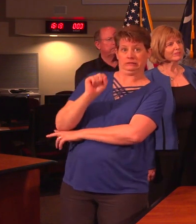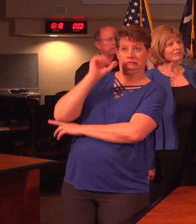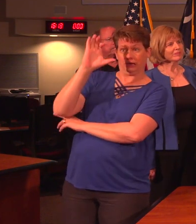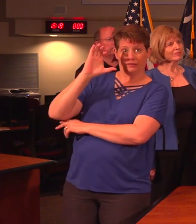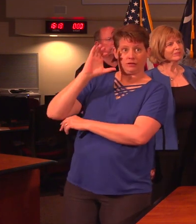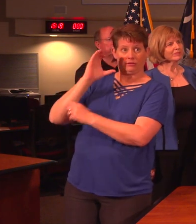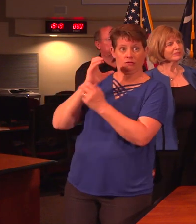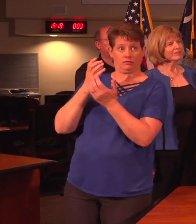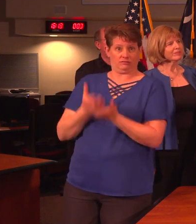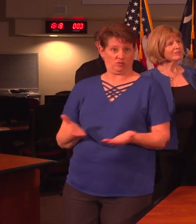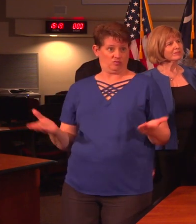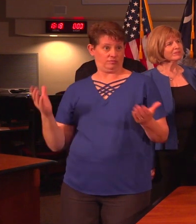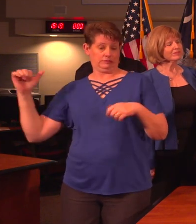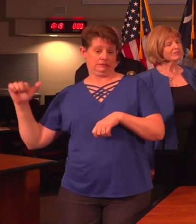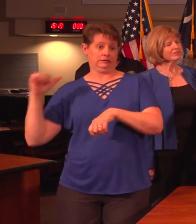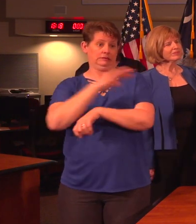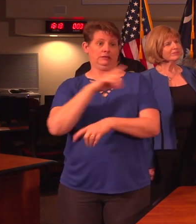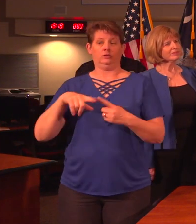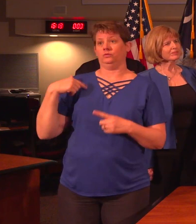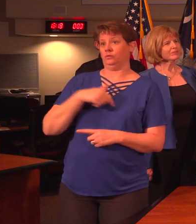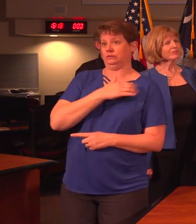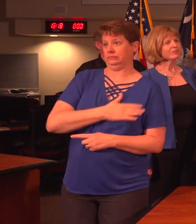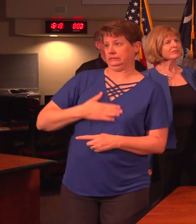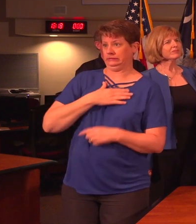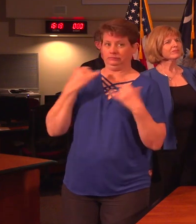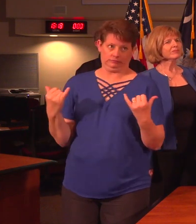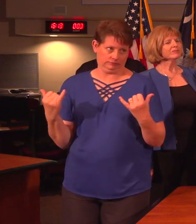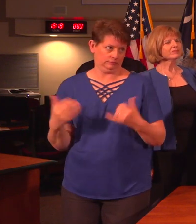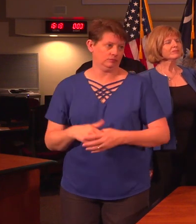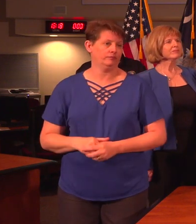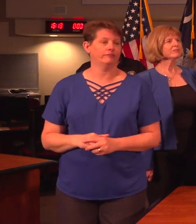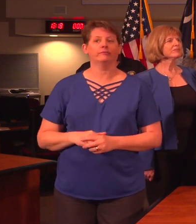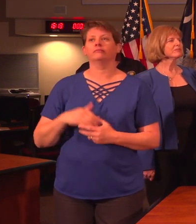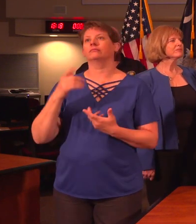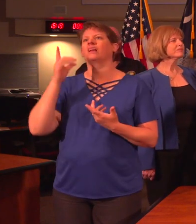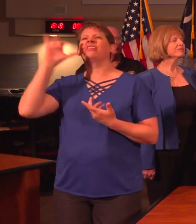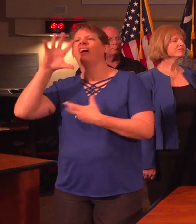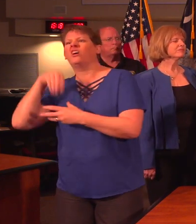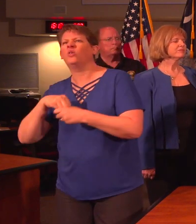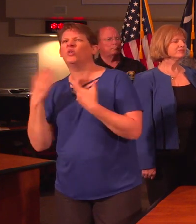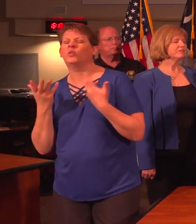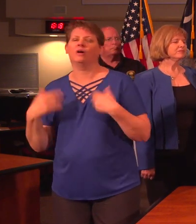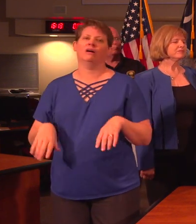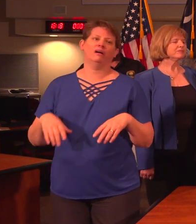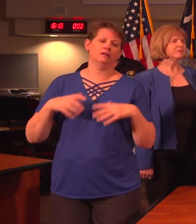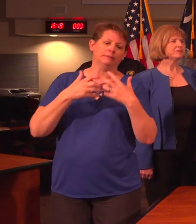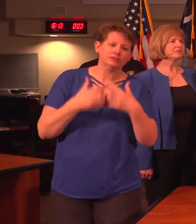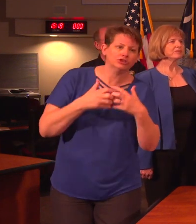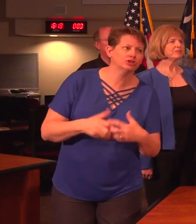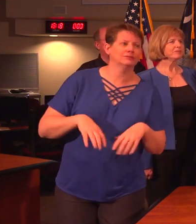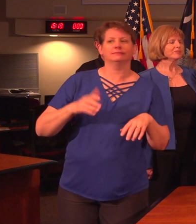the strategic national stockpile. Items such as respirators, masks, face shields,